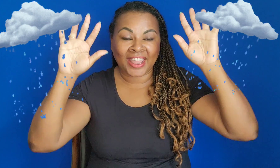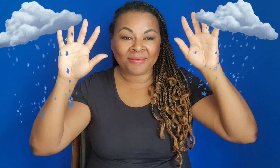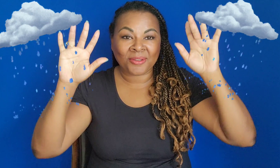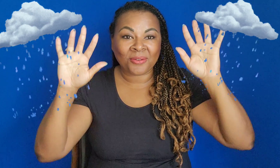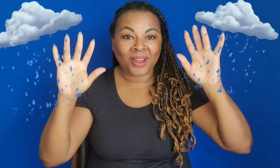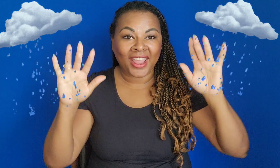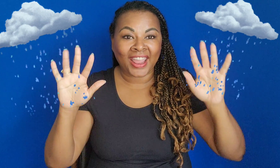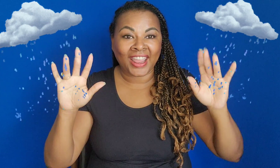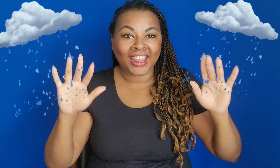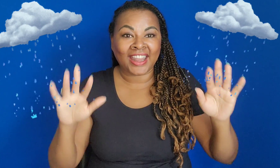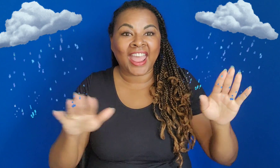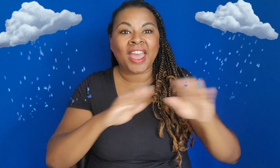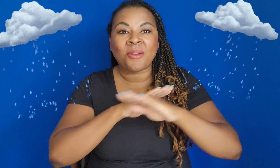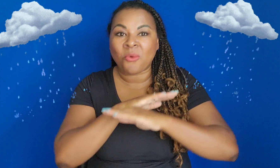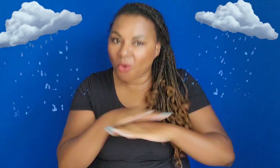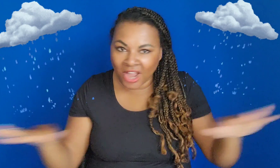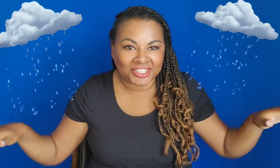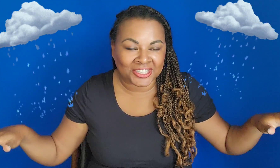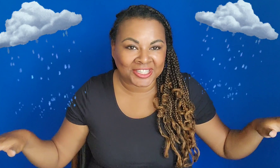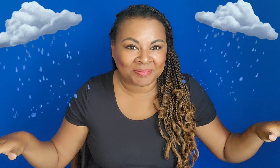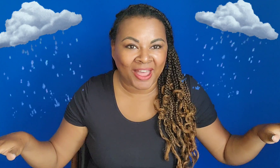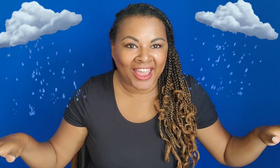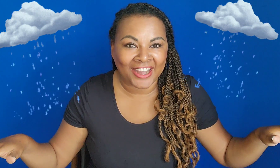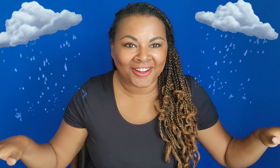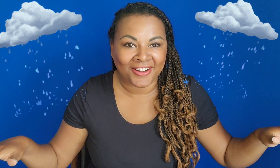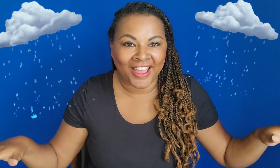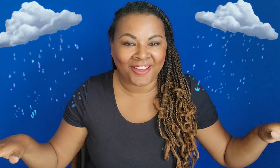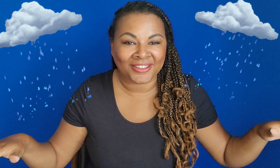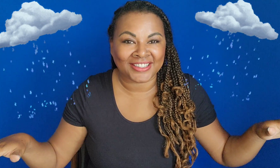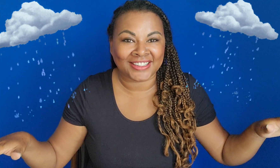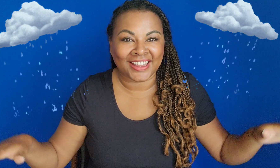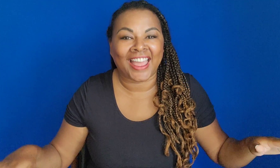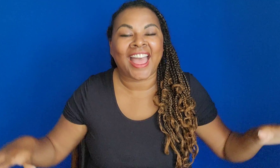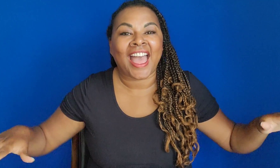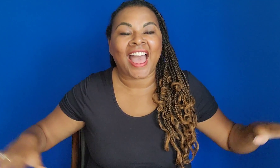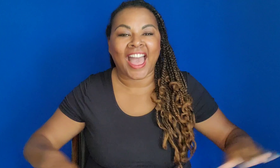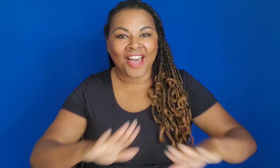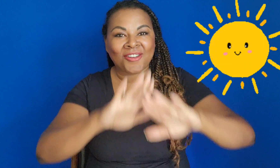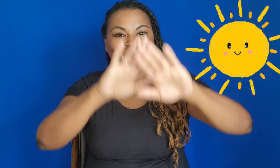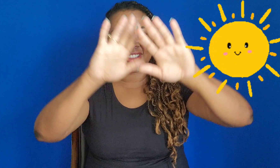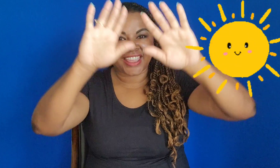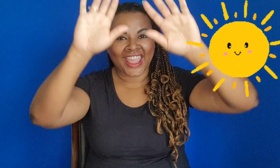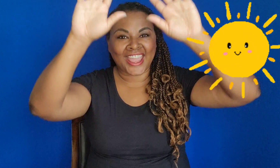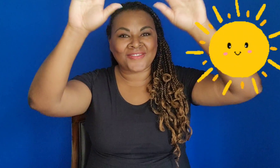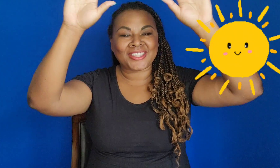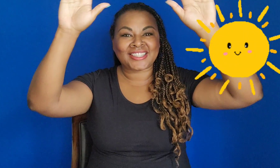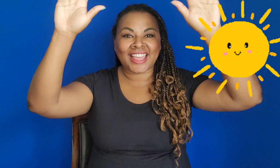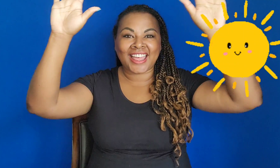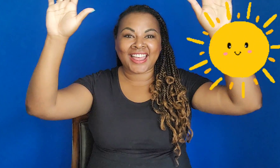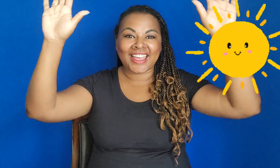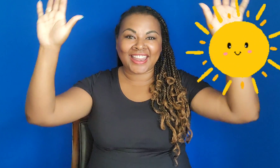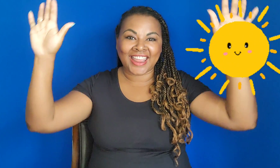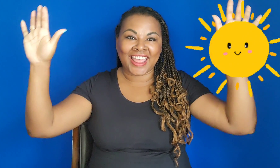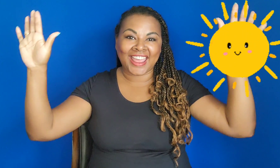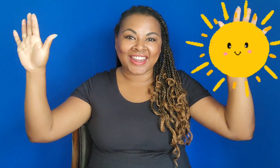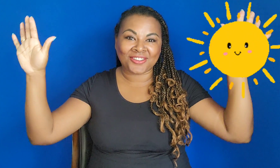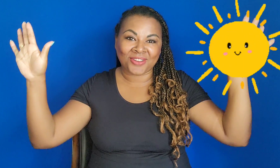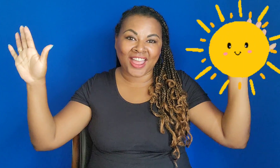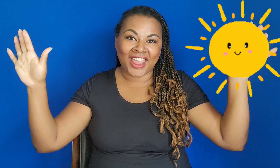the rain and wash the spider out out came the Sun and dried